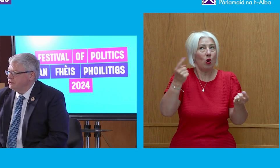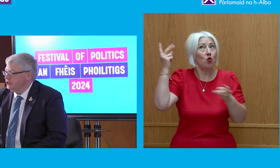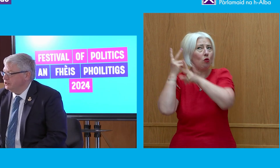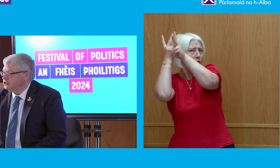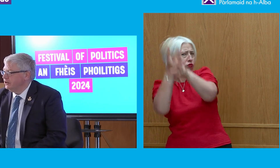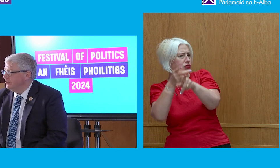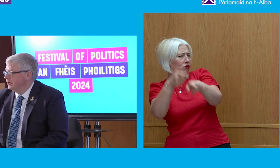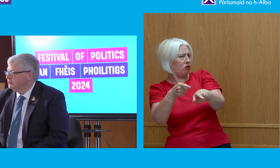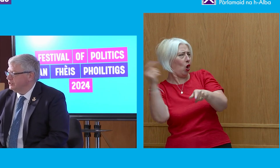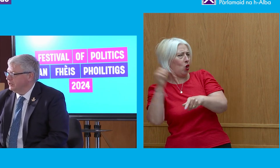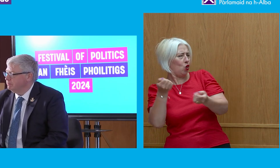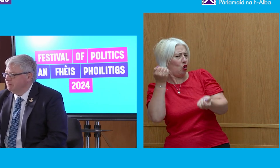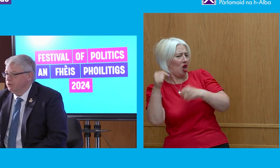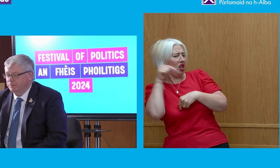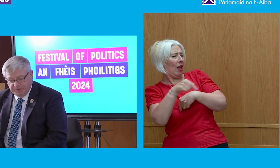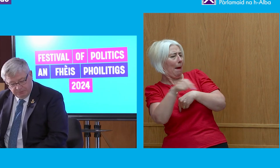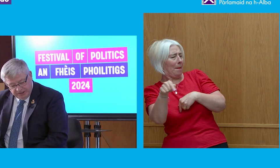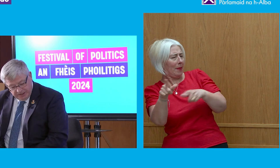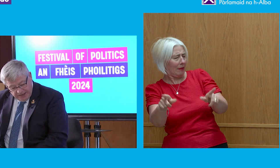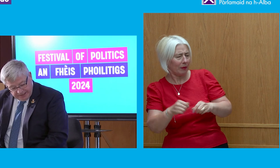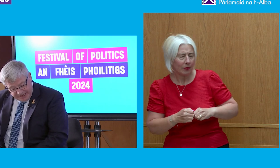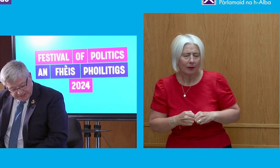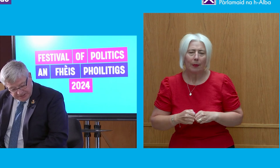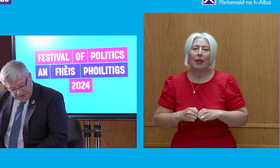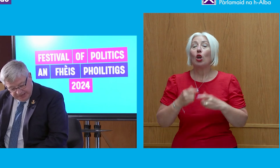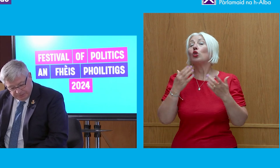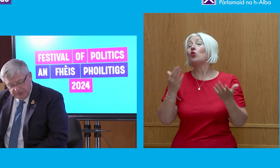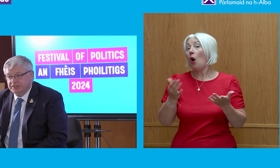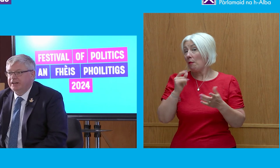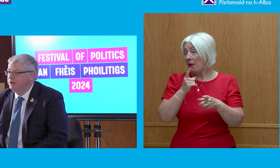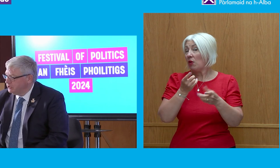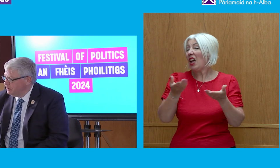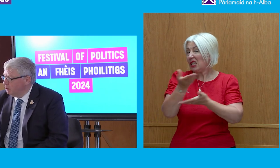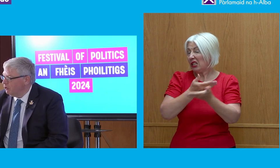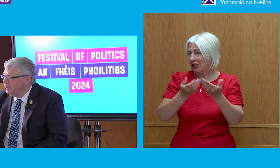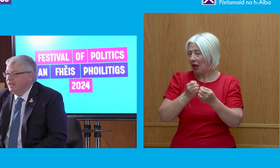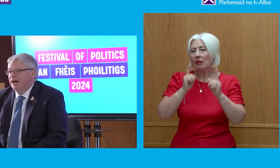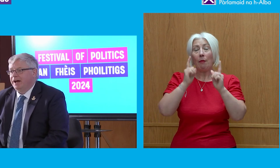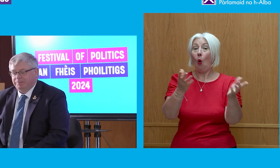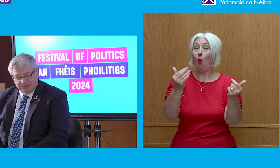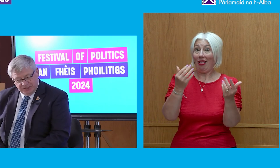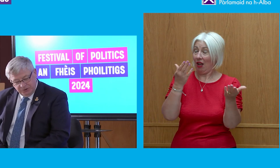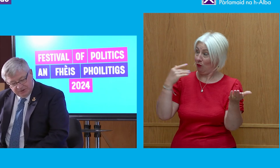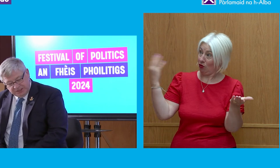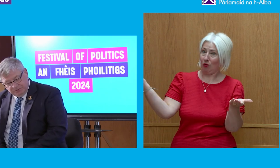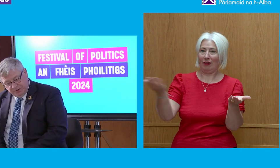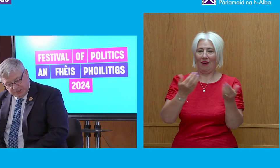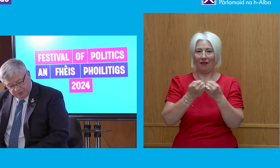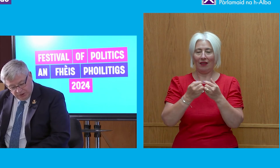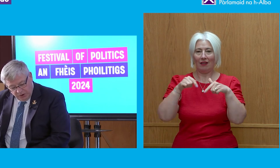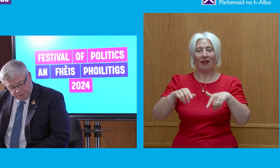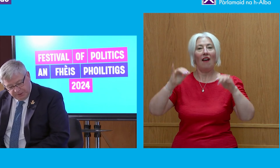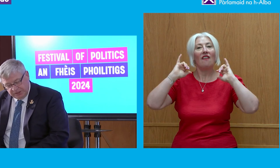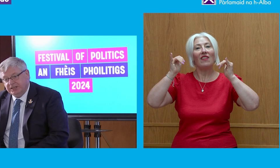should judge those that come before, and we may well get to that. But can I welcome you all to this